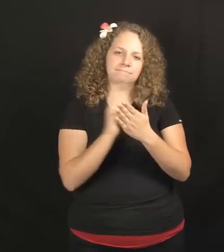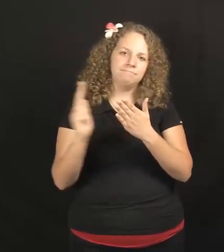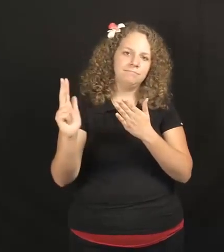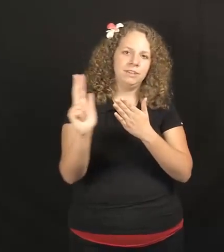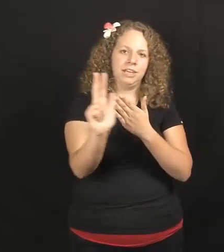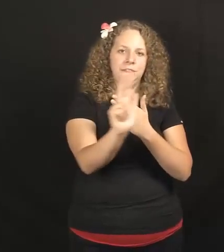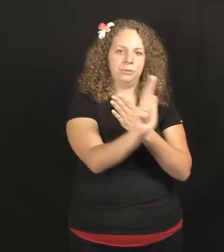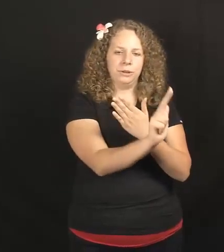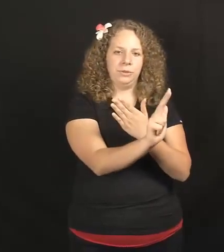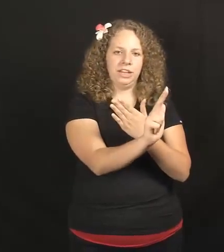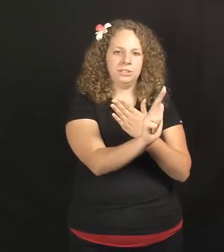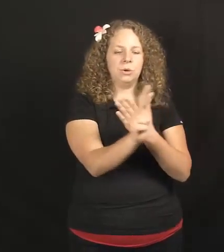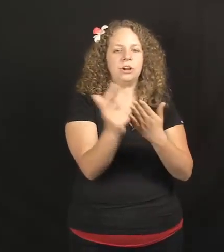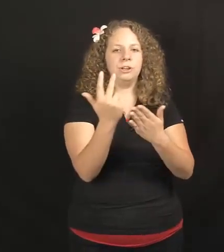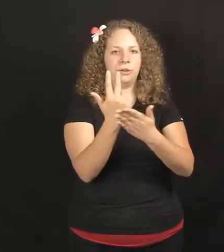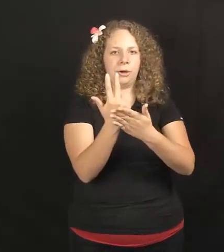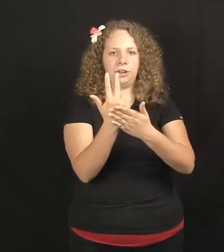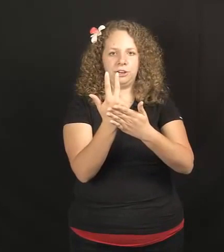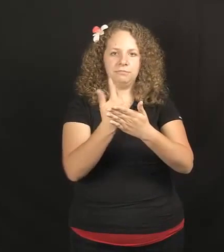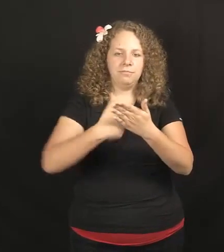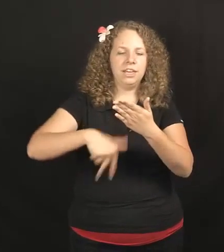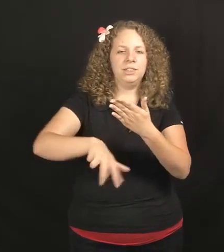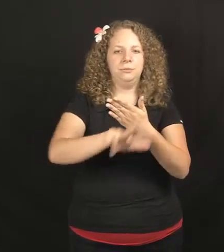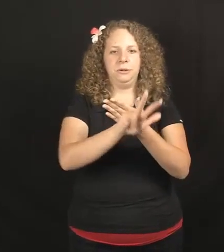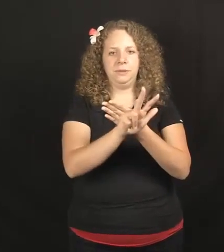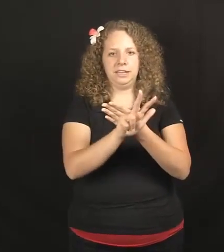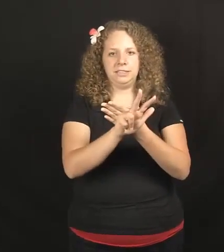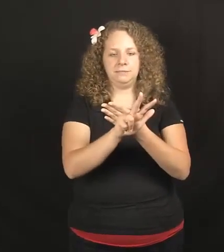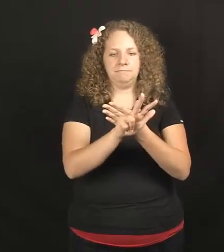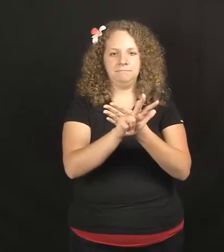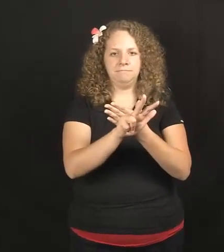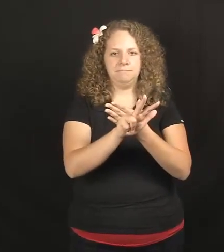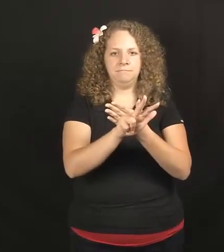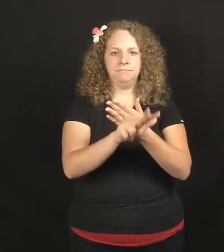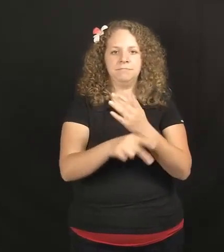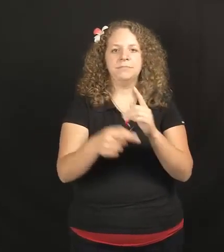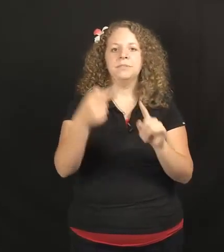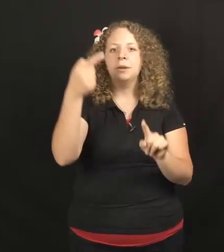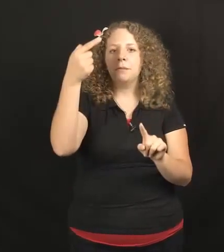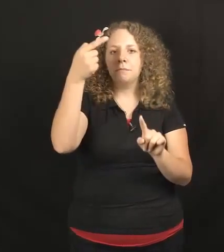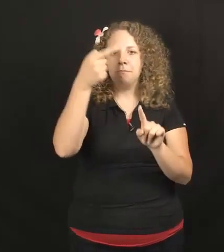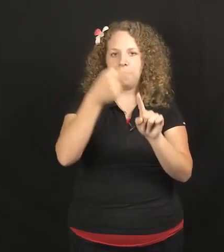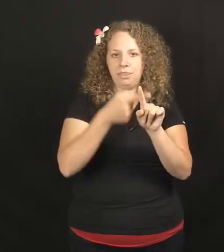In three weeks Or you can go under in three weeks Month